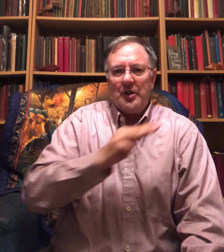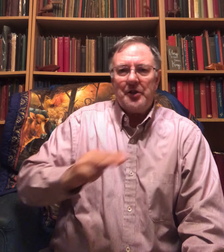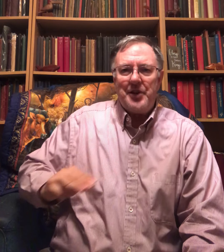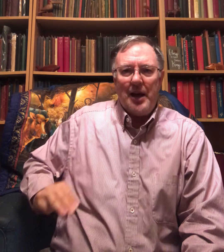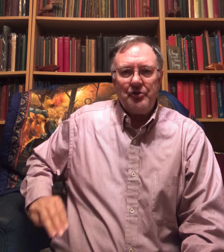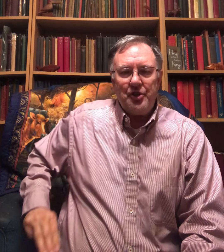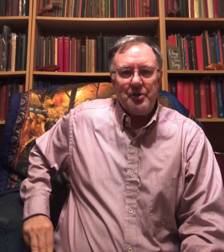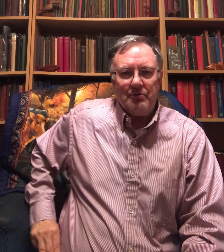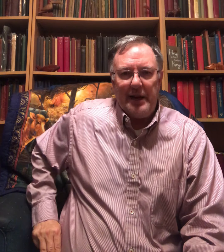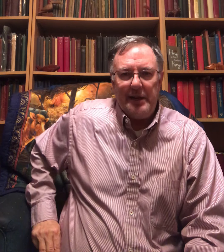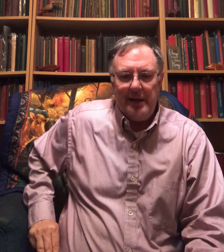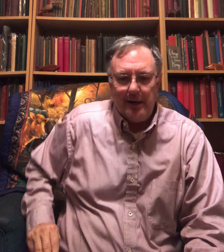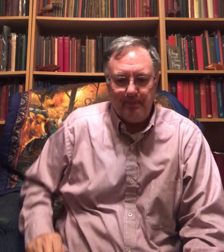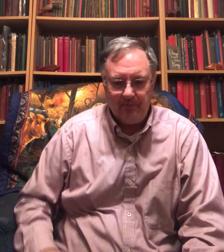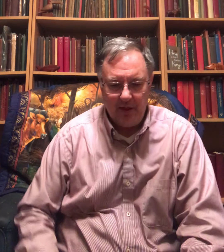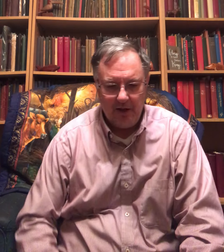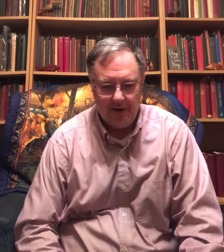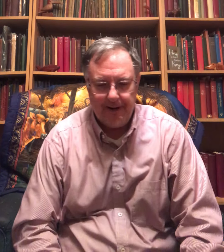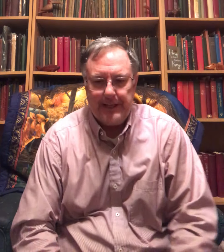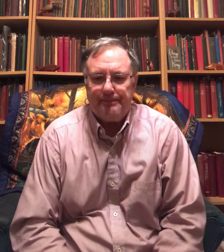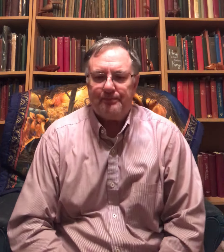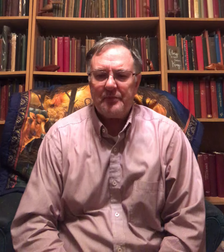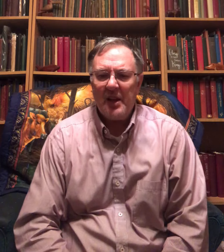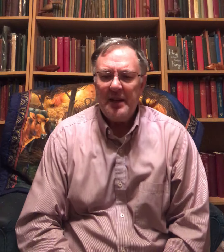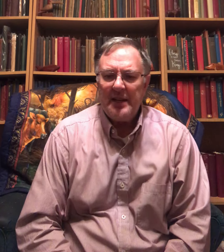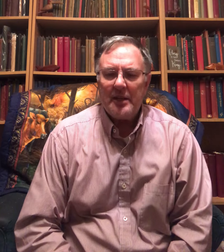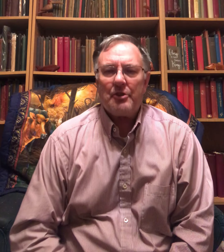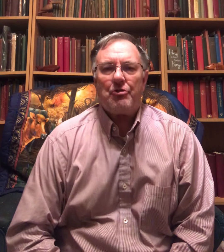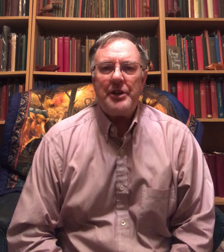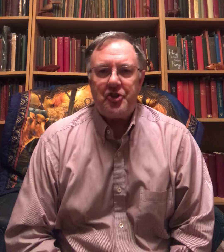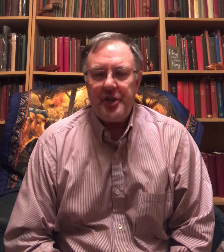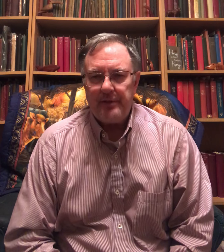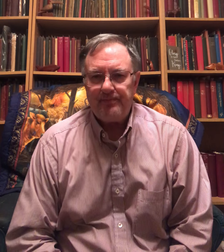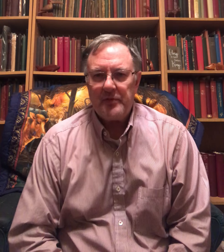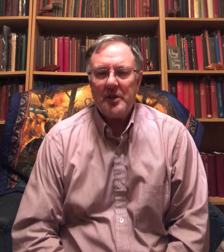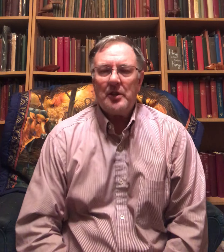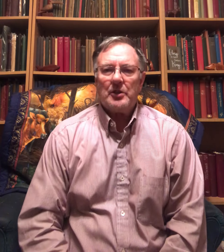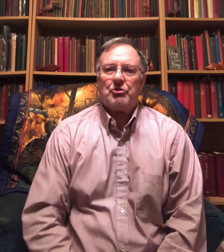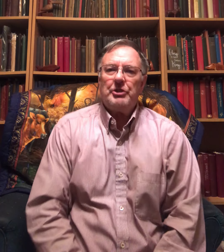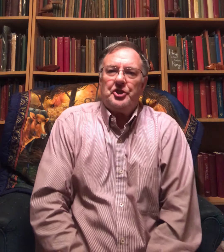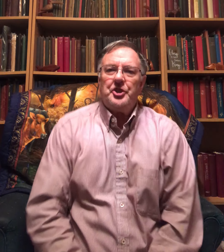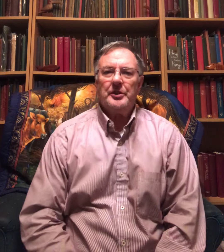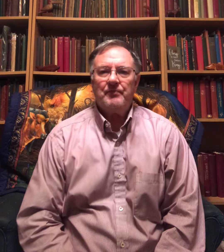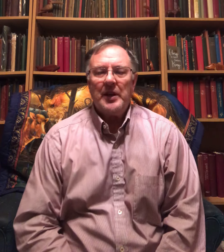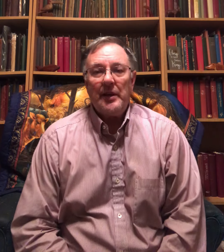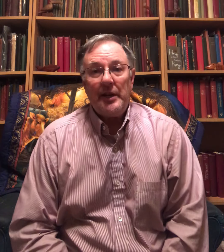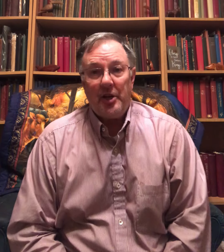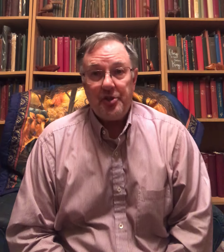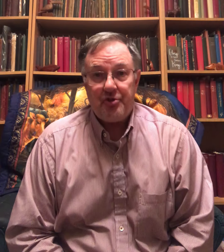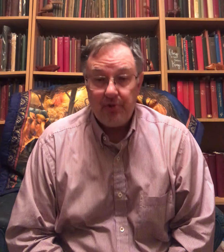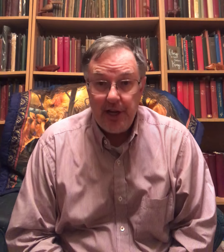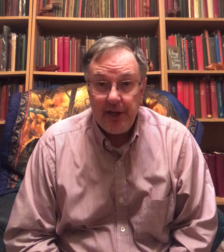down to your right hip. All right? Christian. Christian. In Australia,